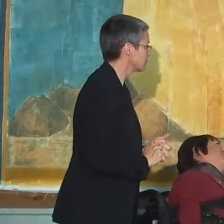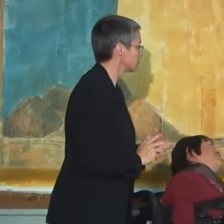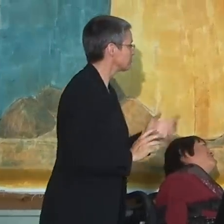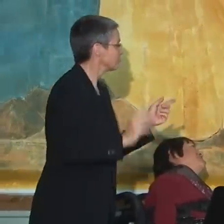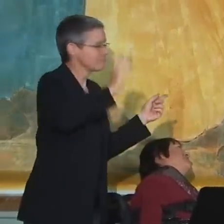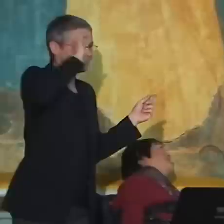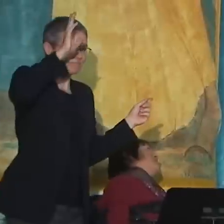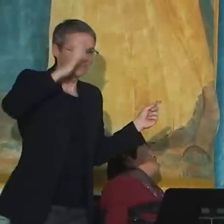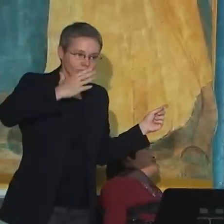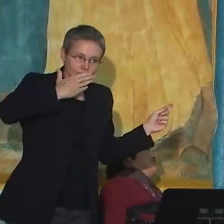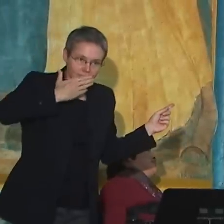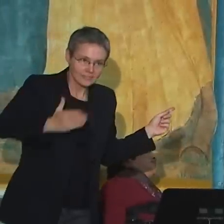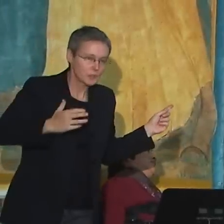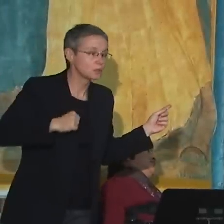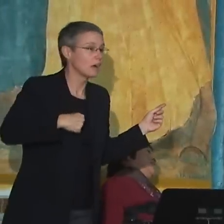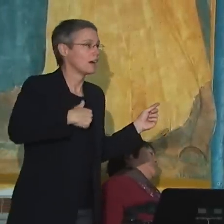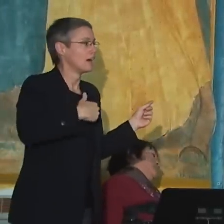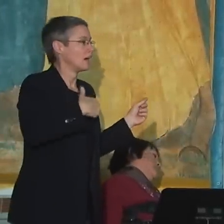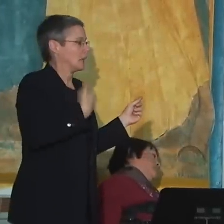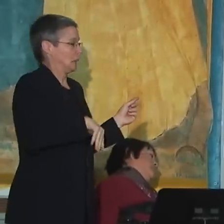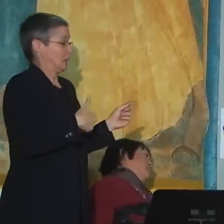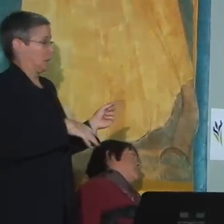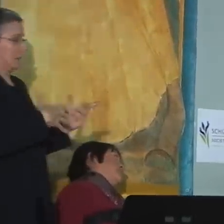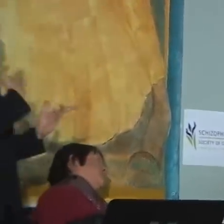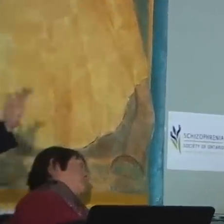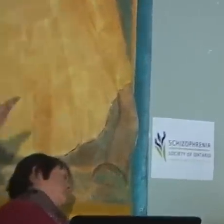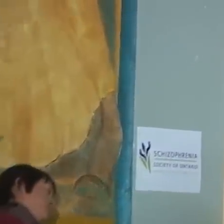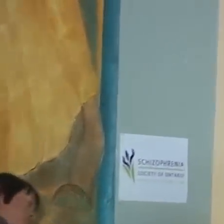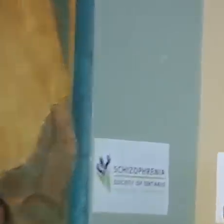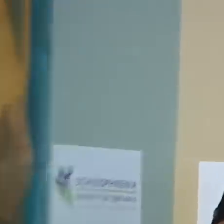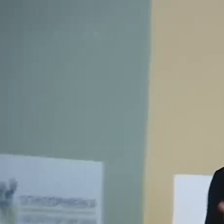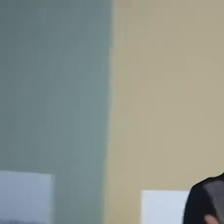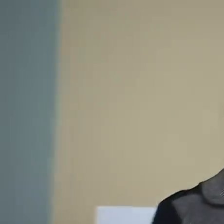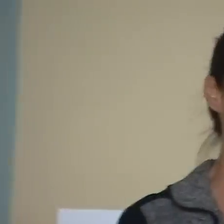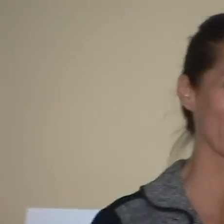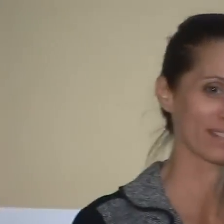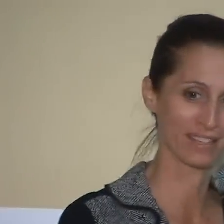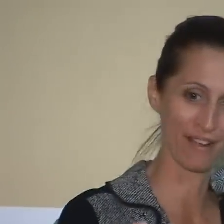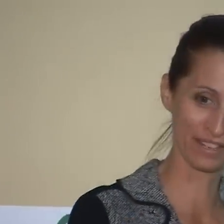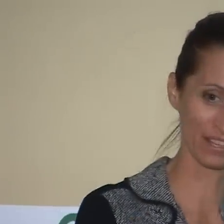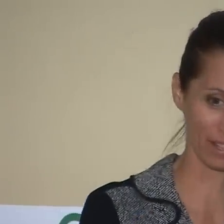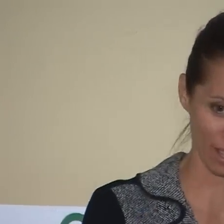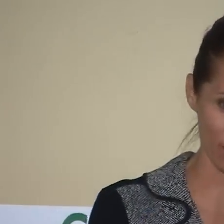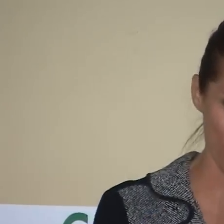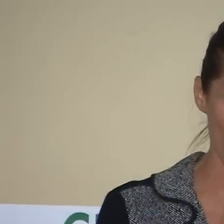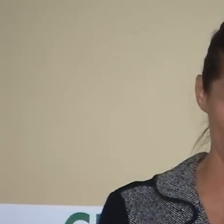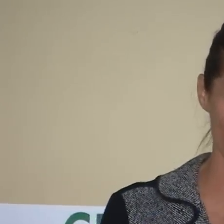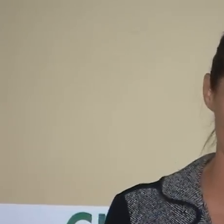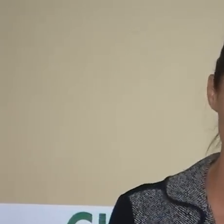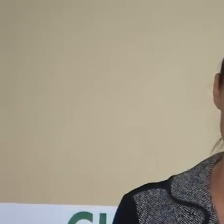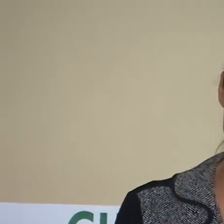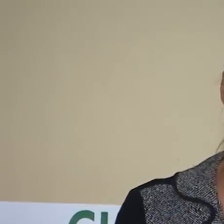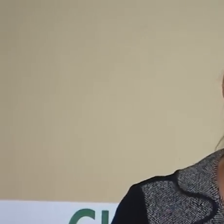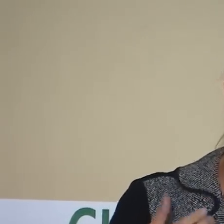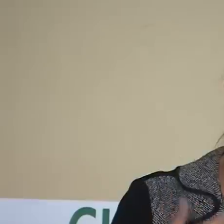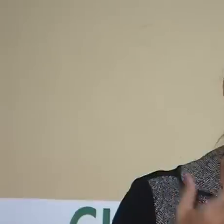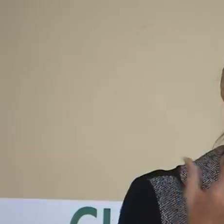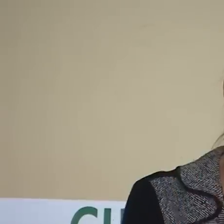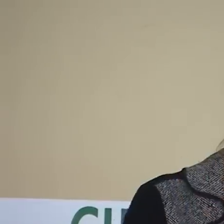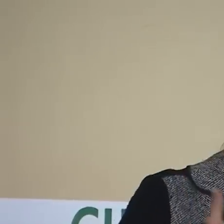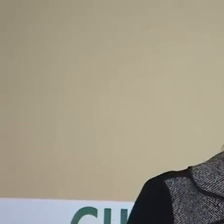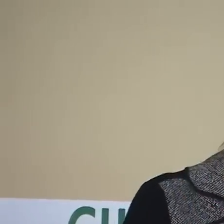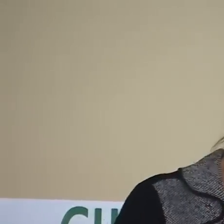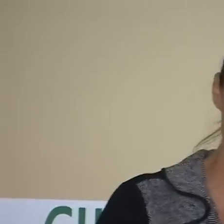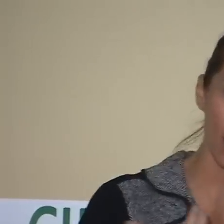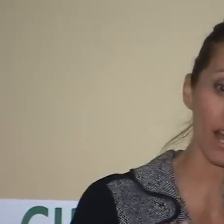Well, thank you. What a lovely speech. I don't know whether I can talk that because everything that you touched on is